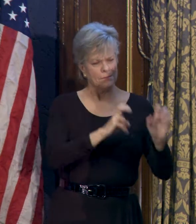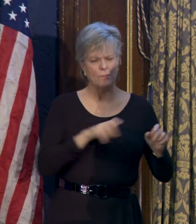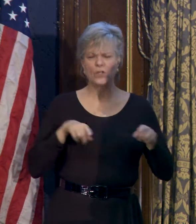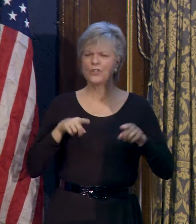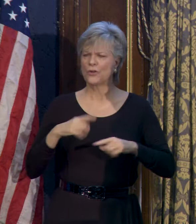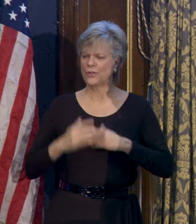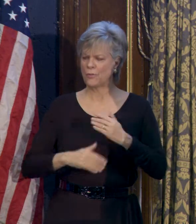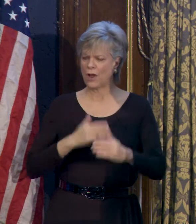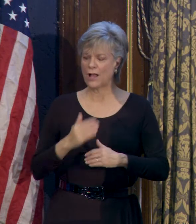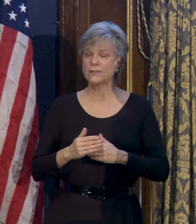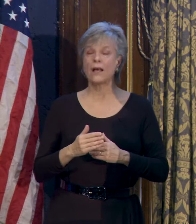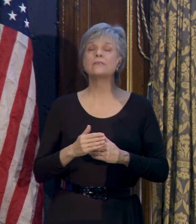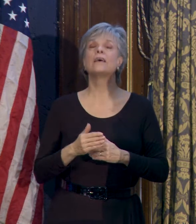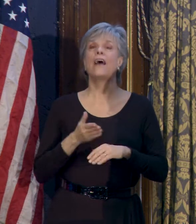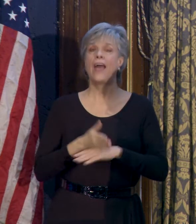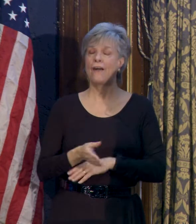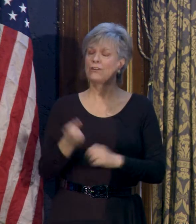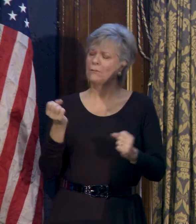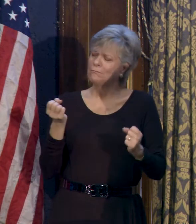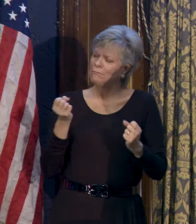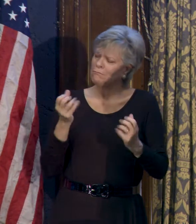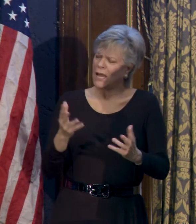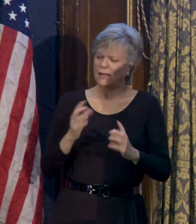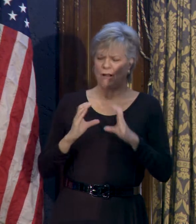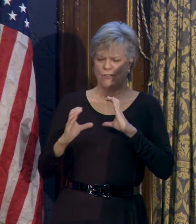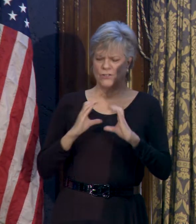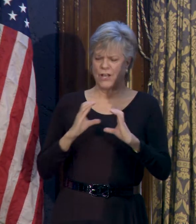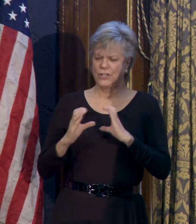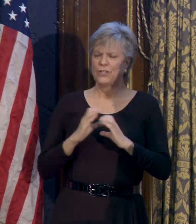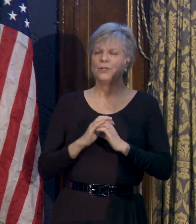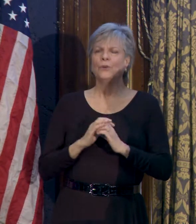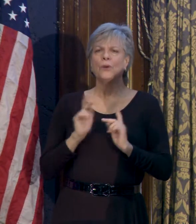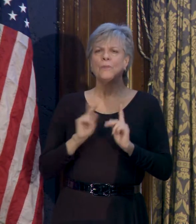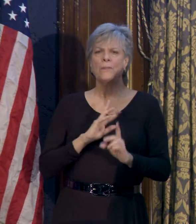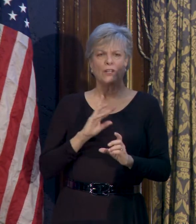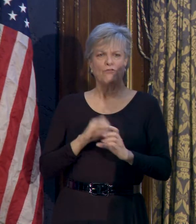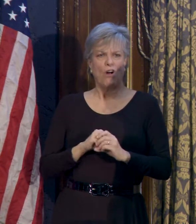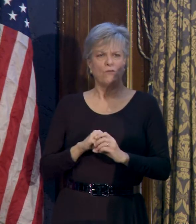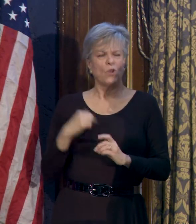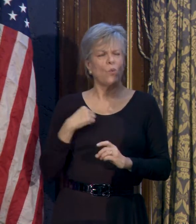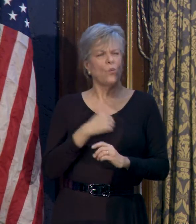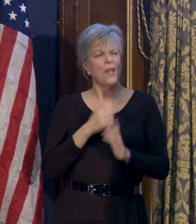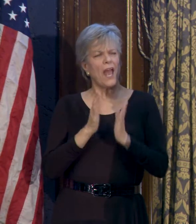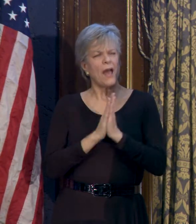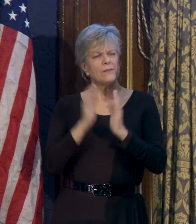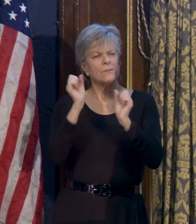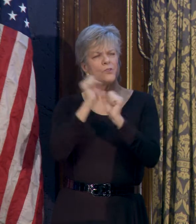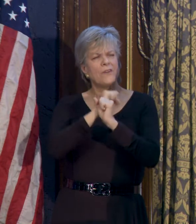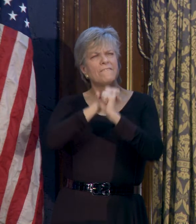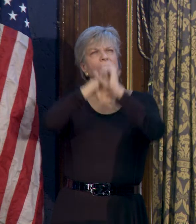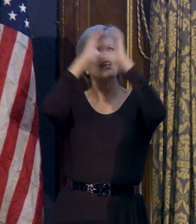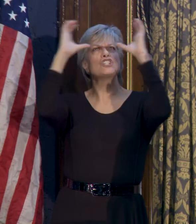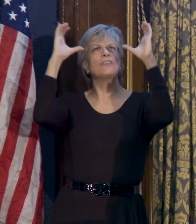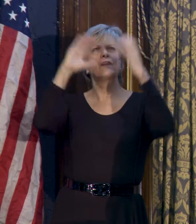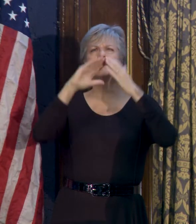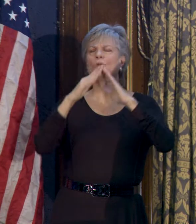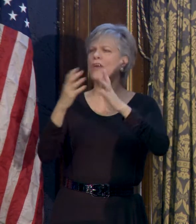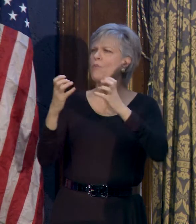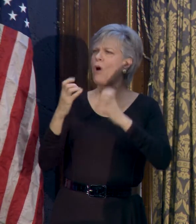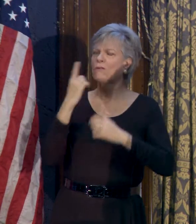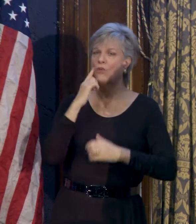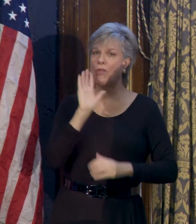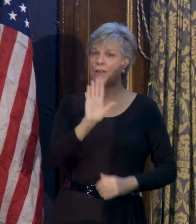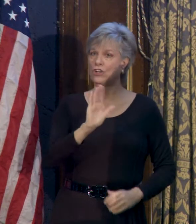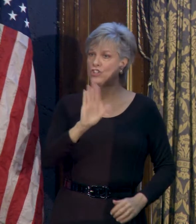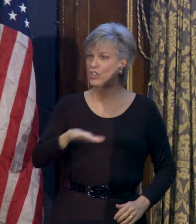employees, residents, and stakeholders. We asked them to envision the community they want for their children and their grandchildren.